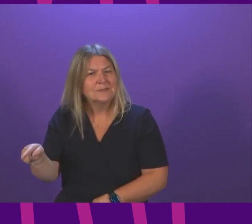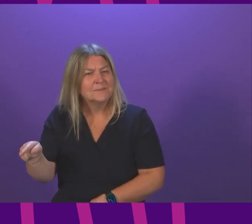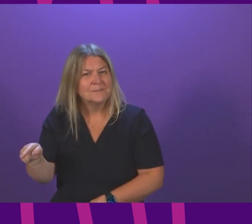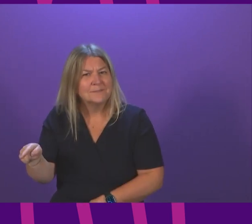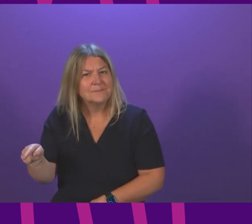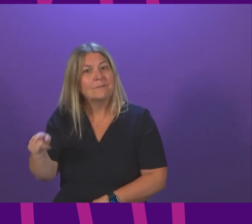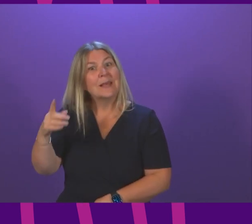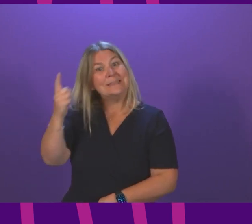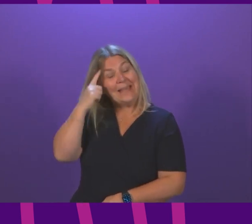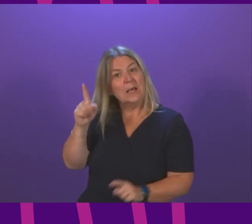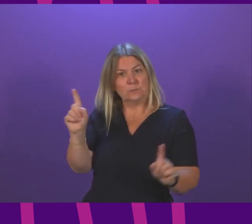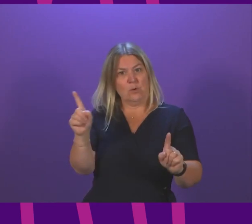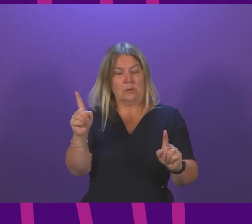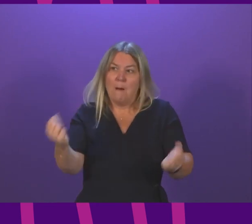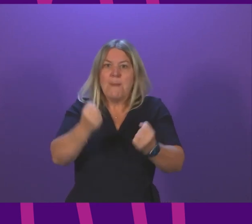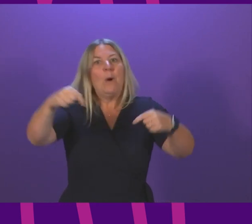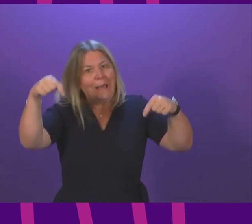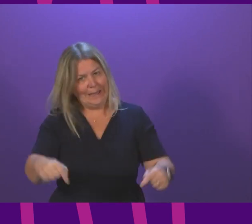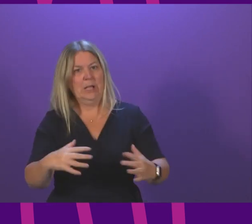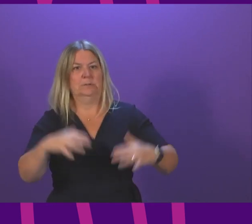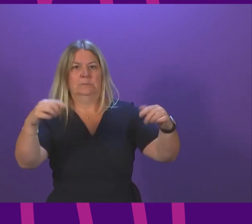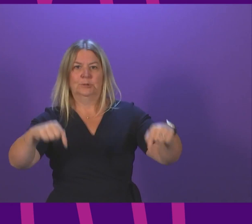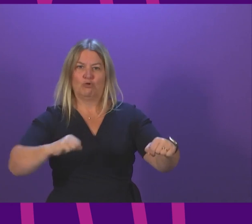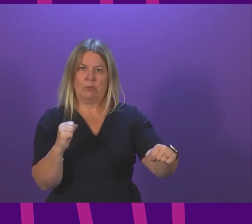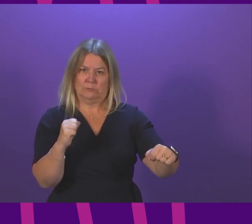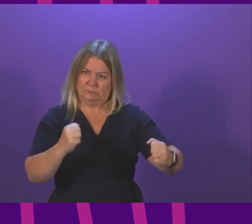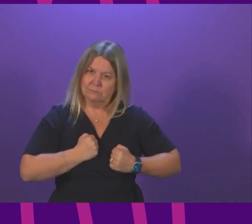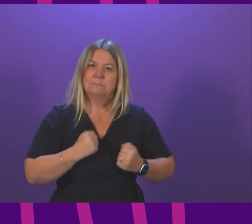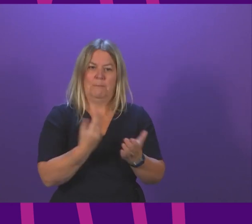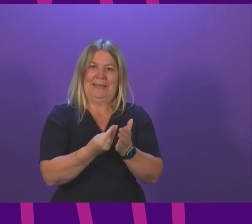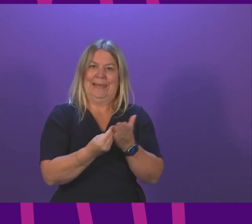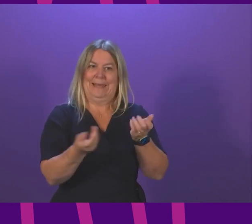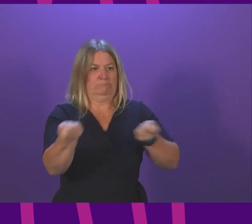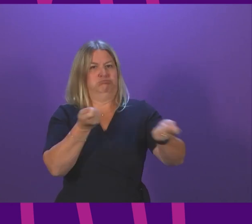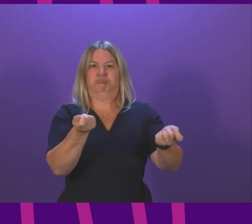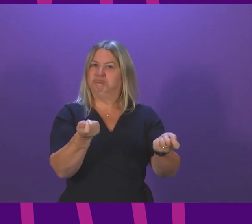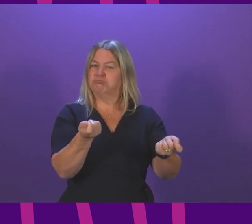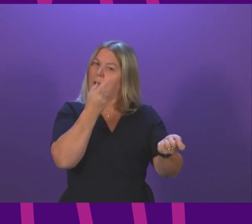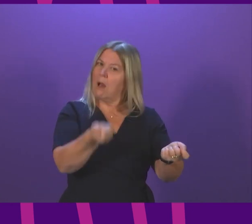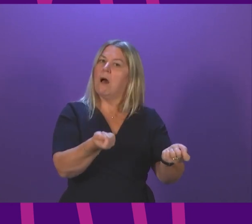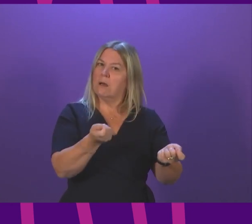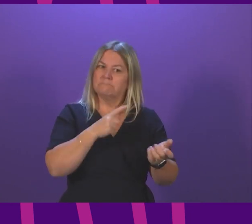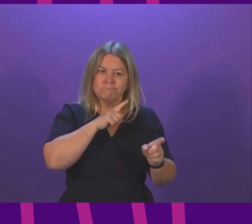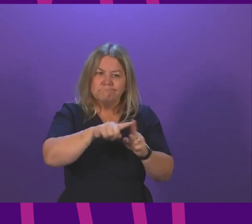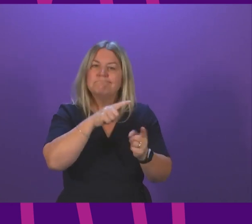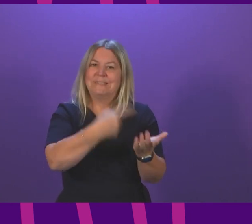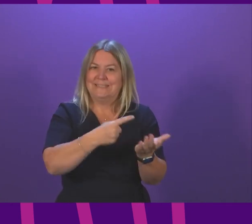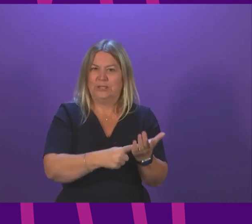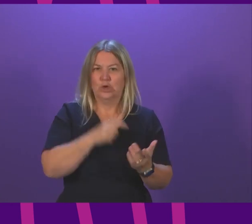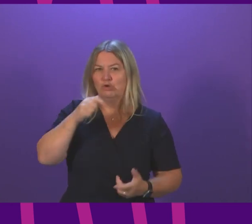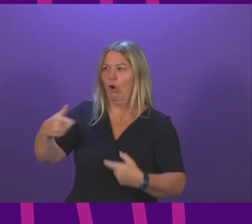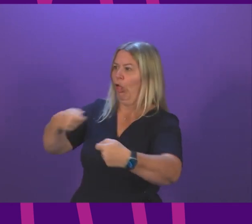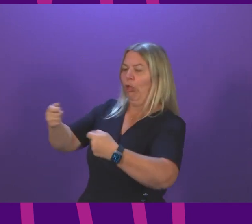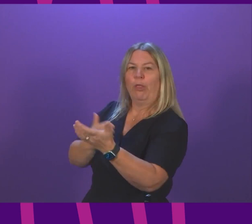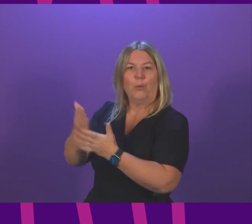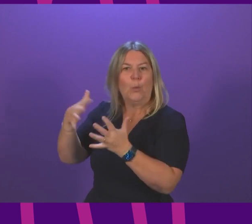for us to have the powers here in this parliament with the accompanying resources so that we can take different decisions? So make two open offers